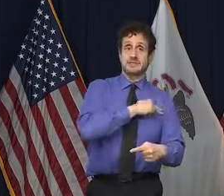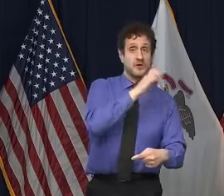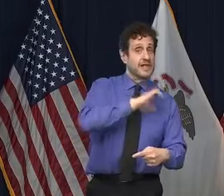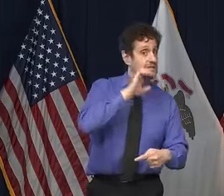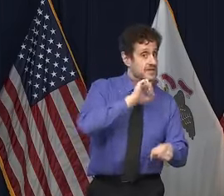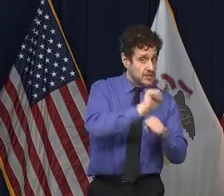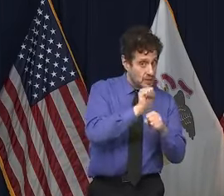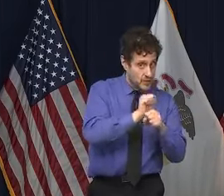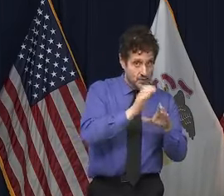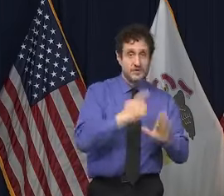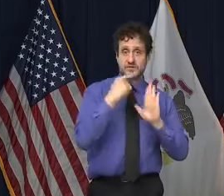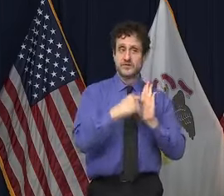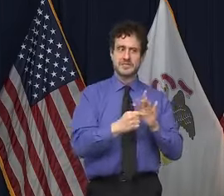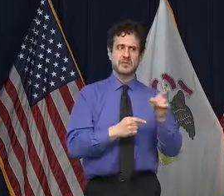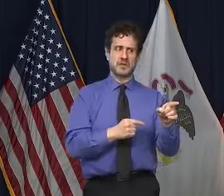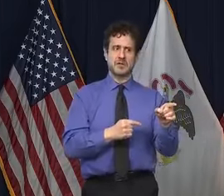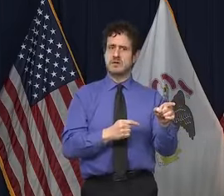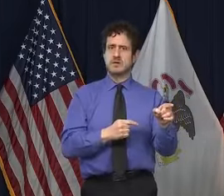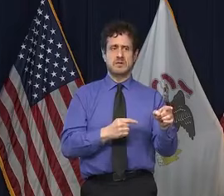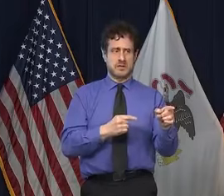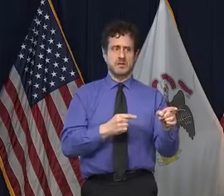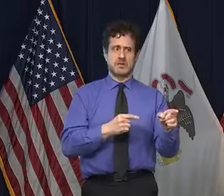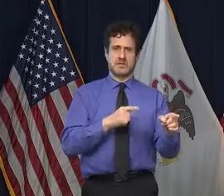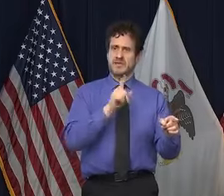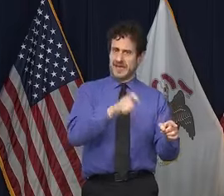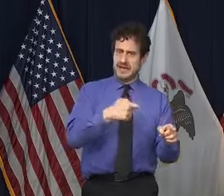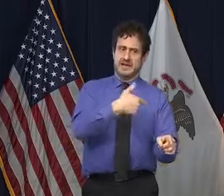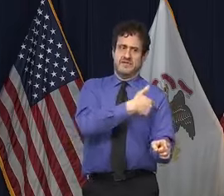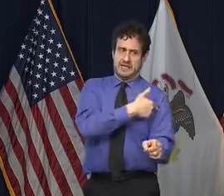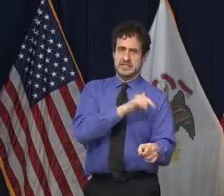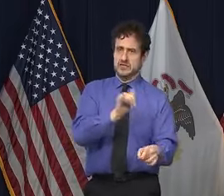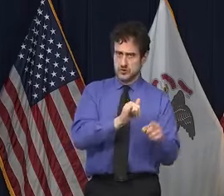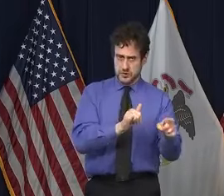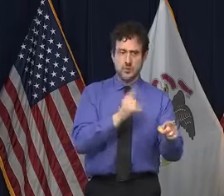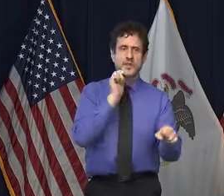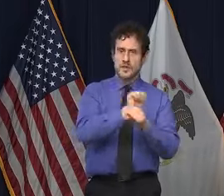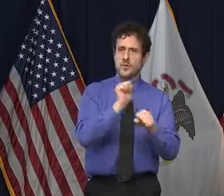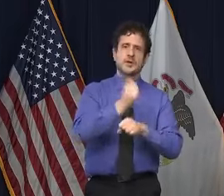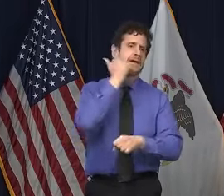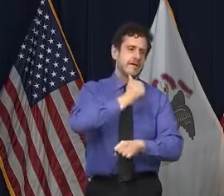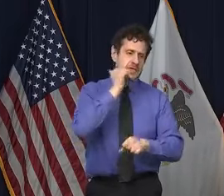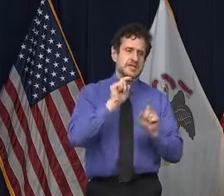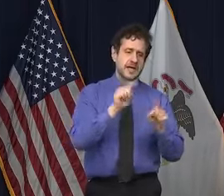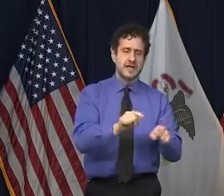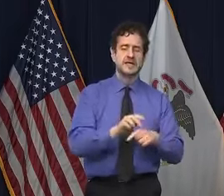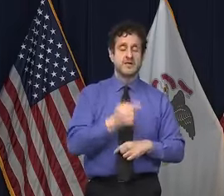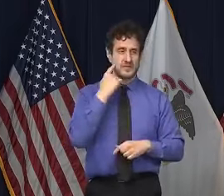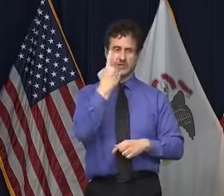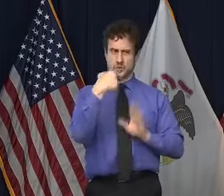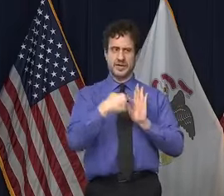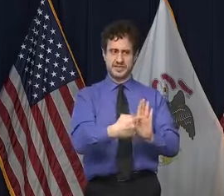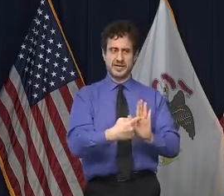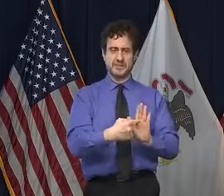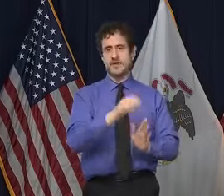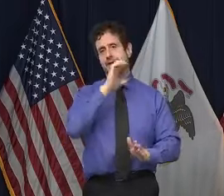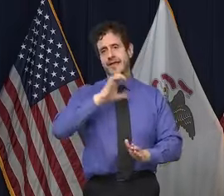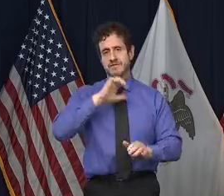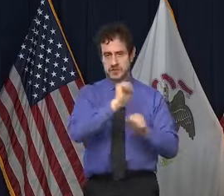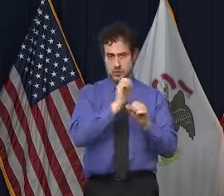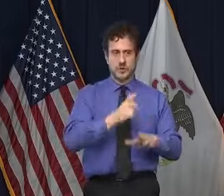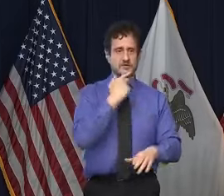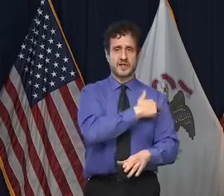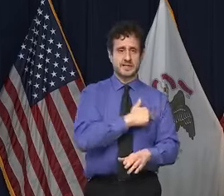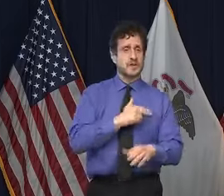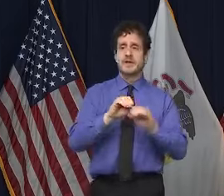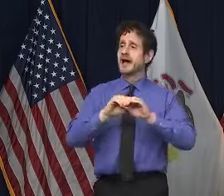example, who are, you know, just as deserving and certainly are on the front lines, just as one example. So obviously, teachers are